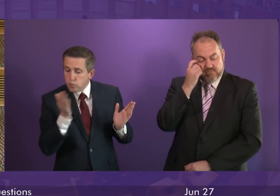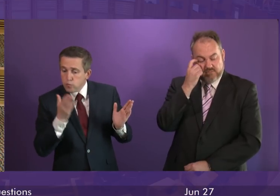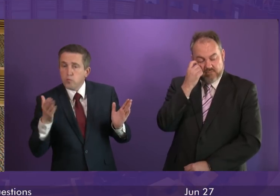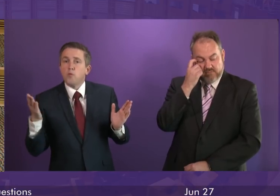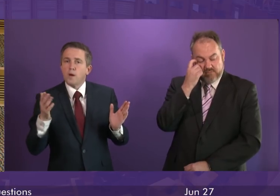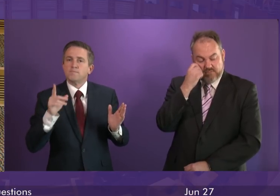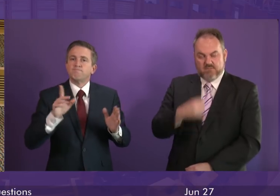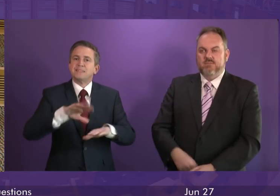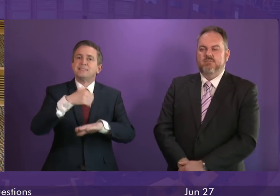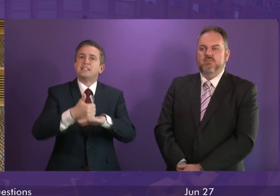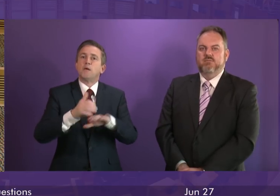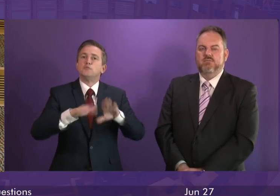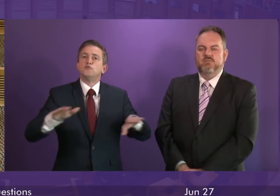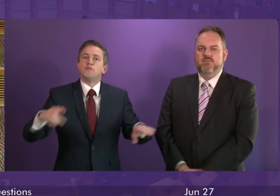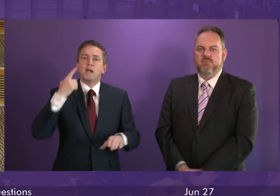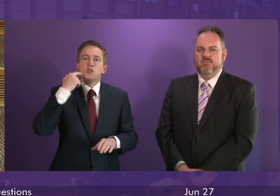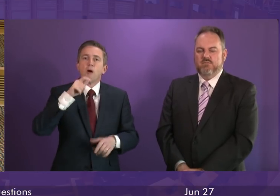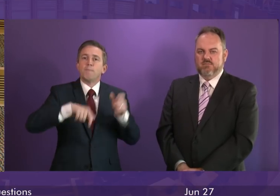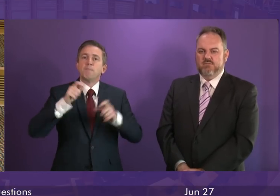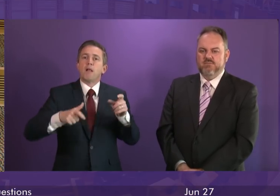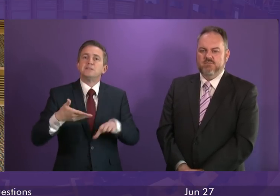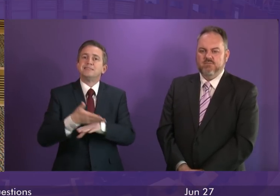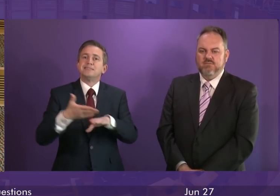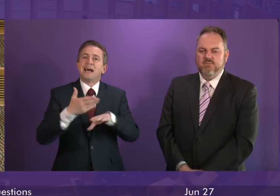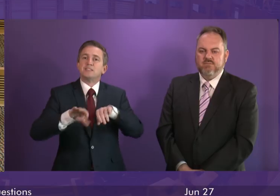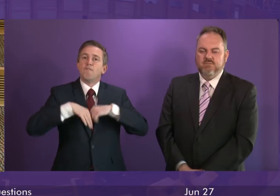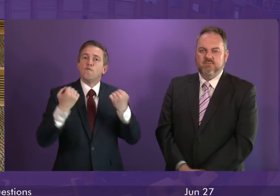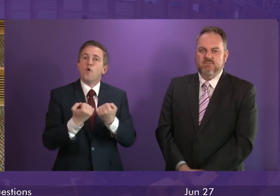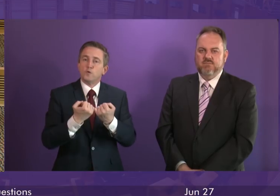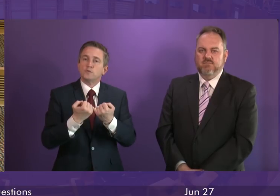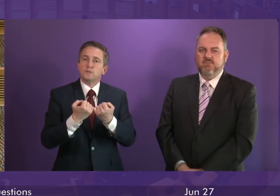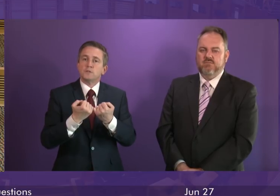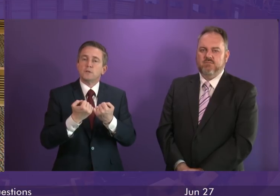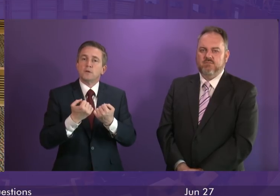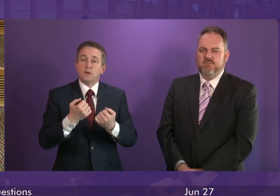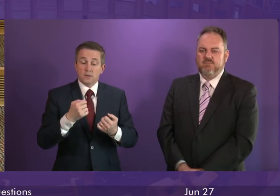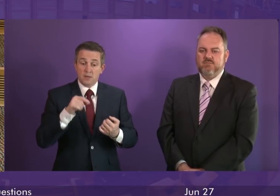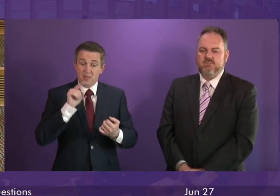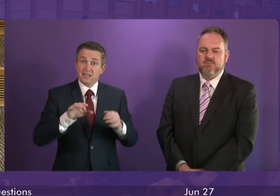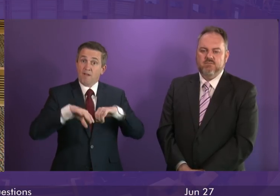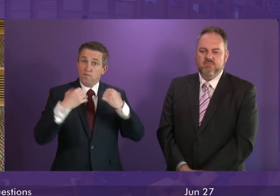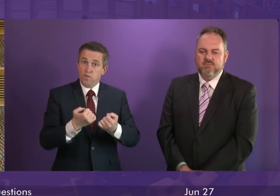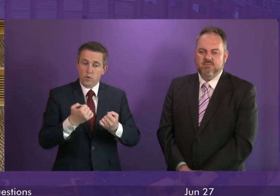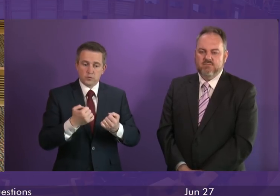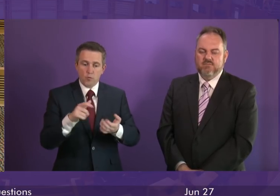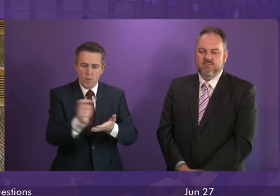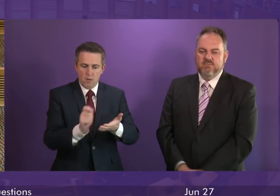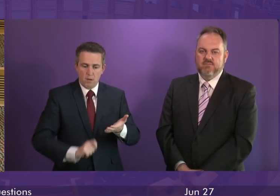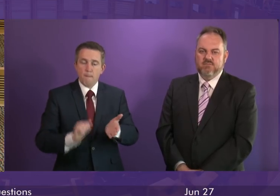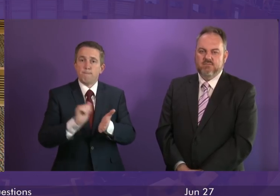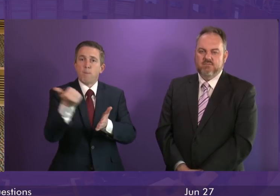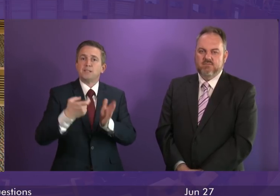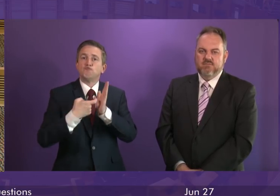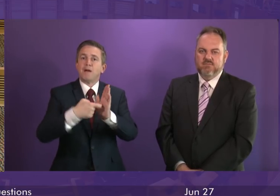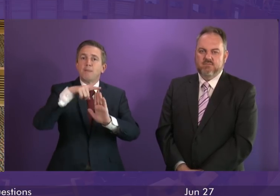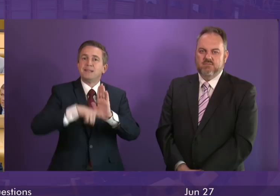was the establishment of the children and young people's task force. I understand the task force itself will publish a set of recommendations next week and